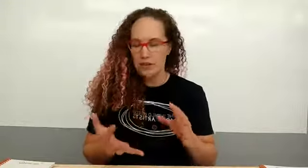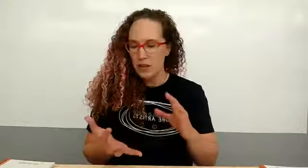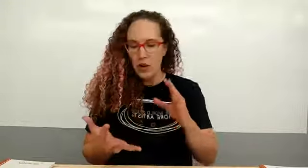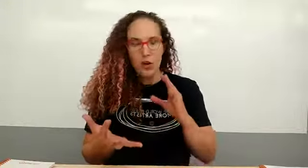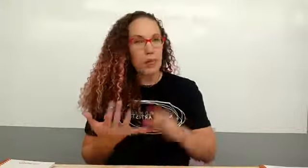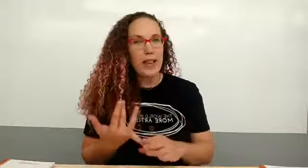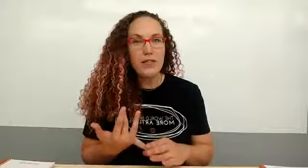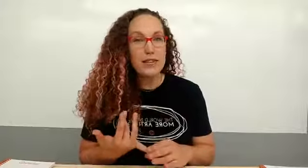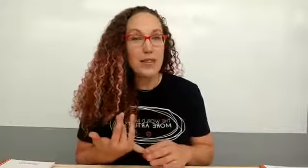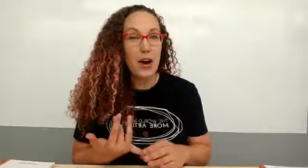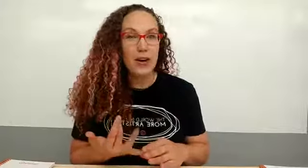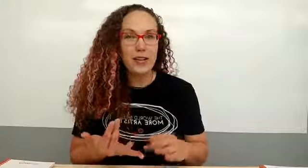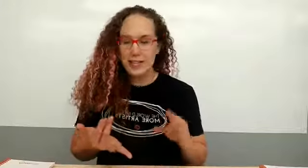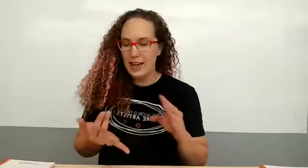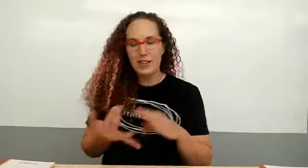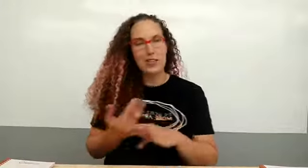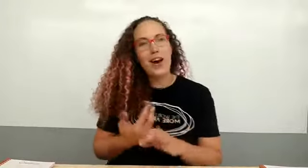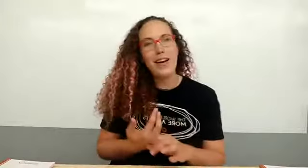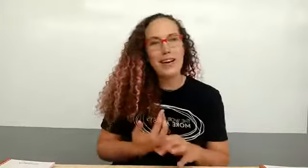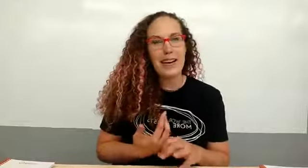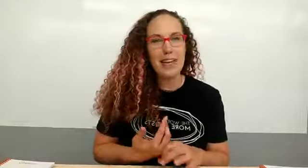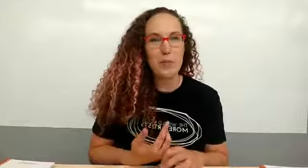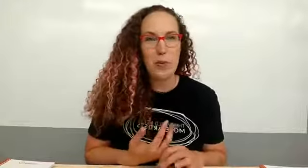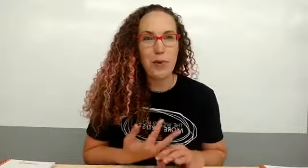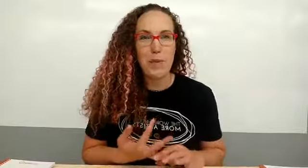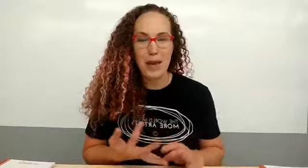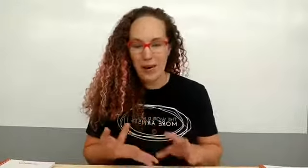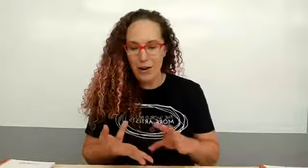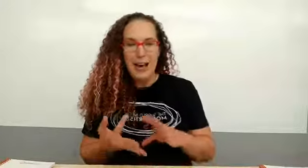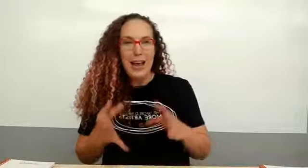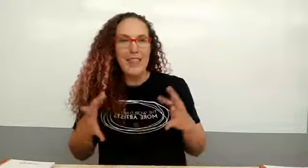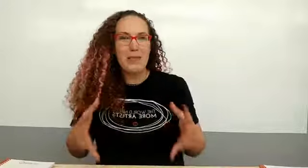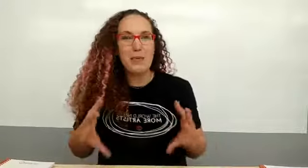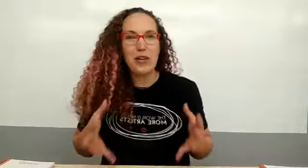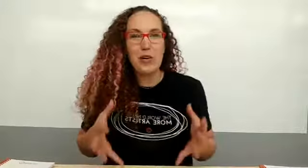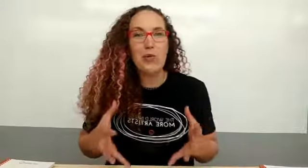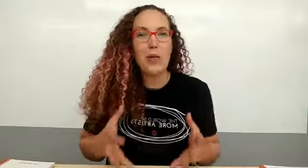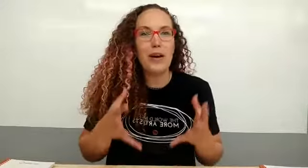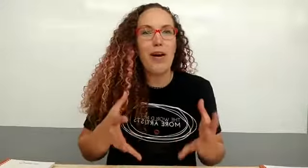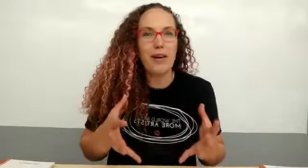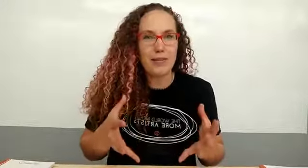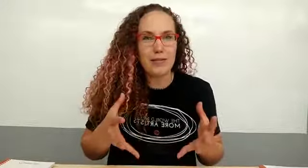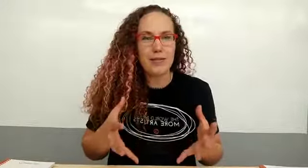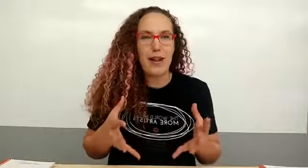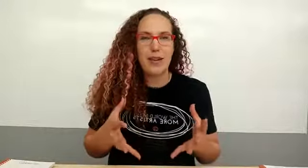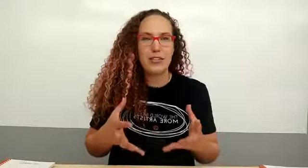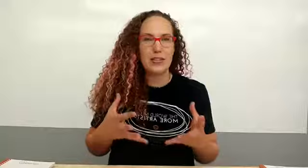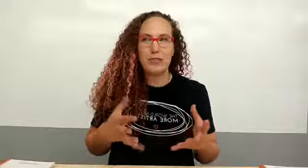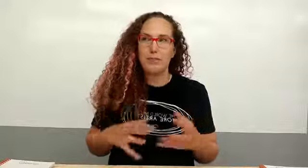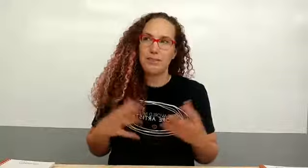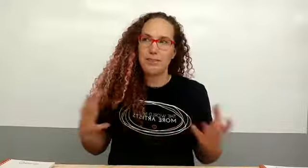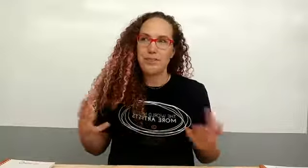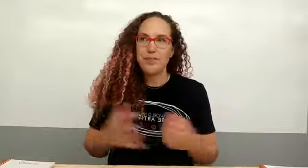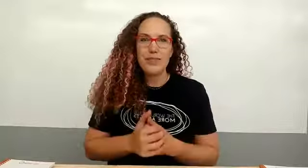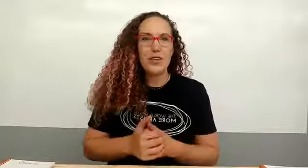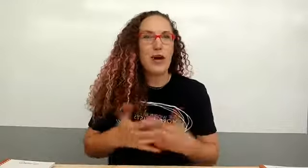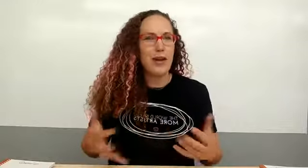relevant to the artist that it is taught in an age-appropriate manner and that we're really growing artists not just craft